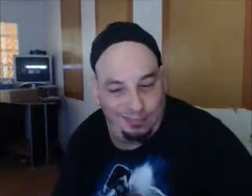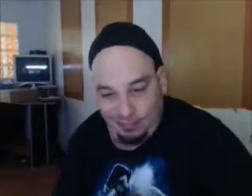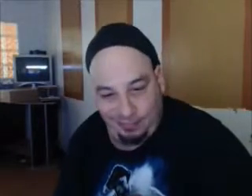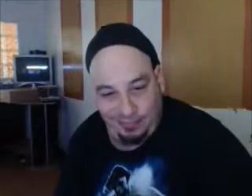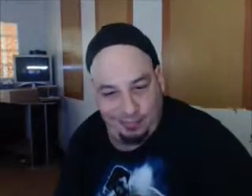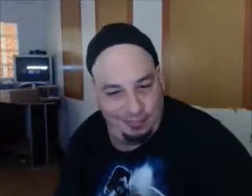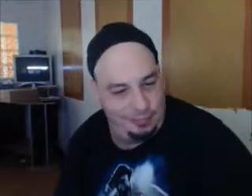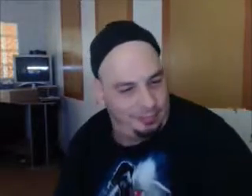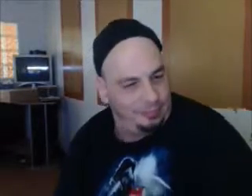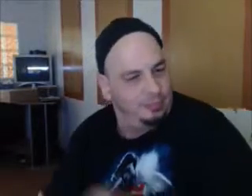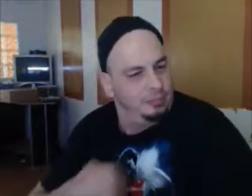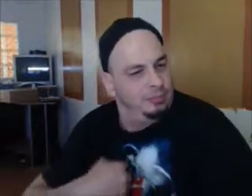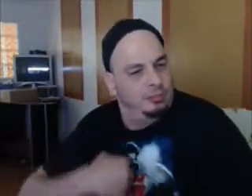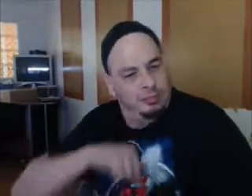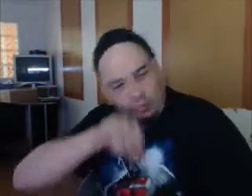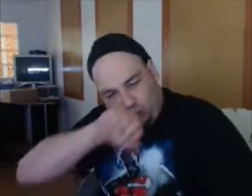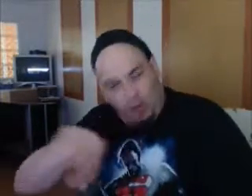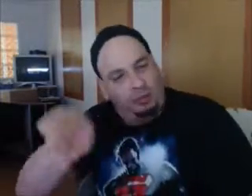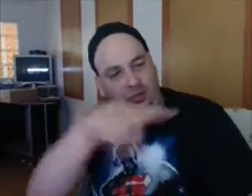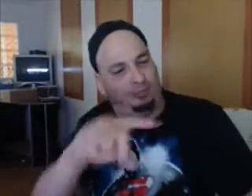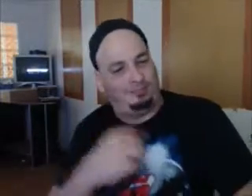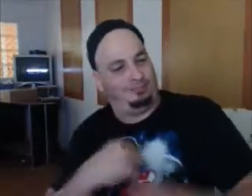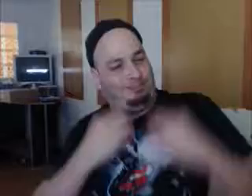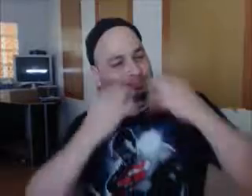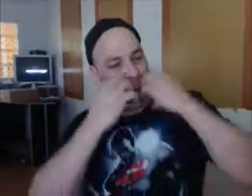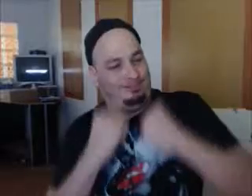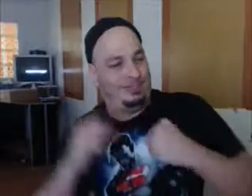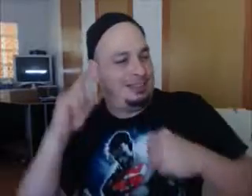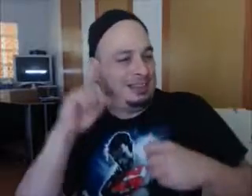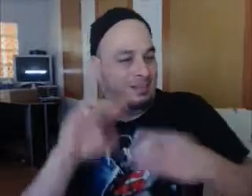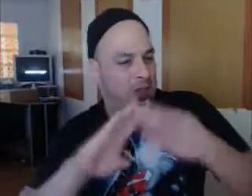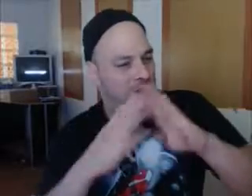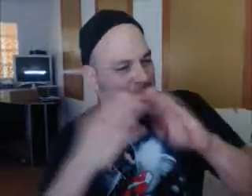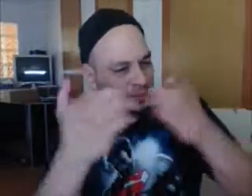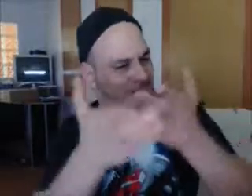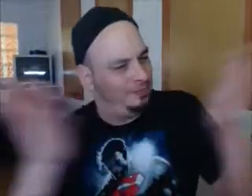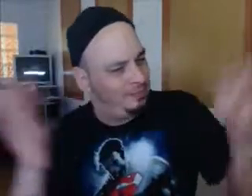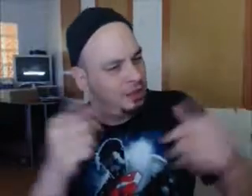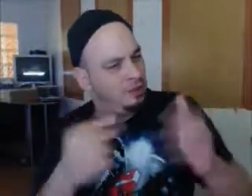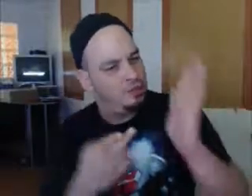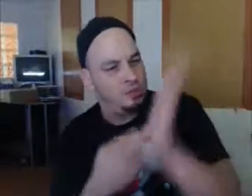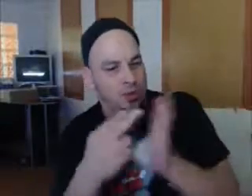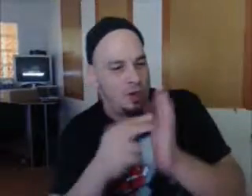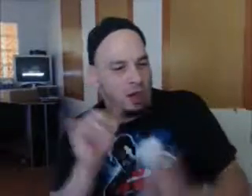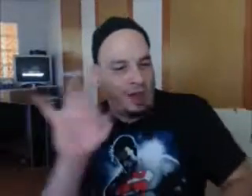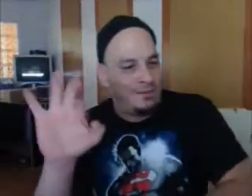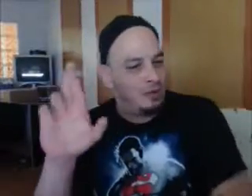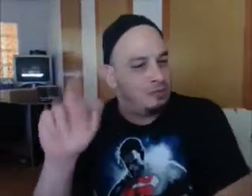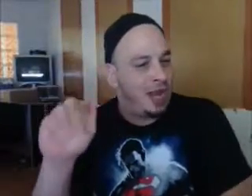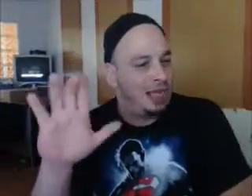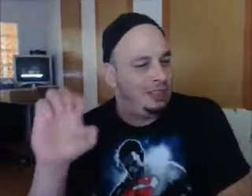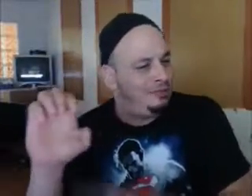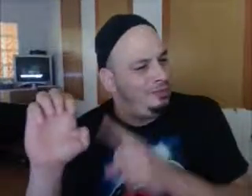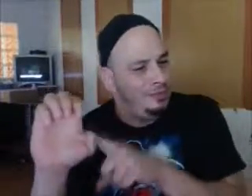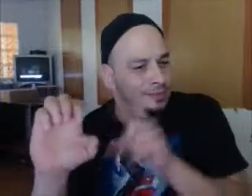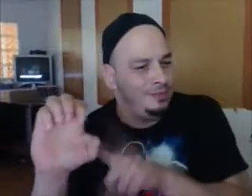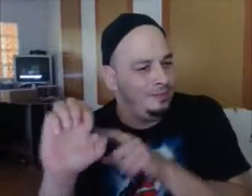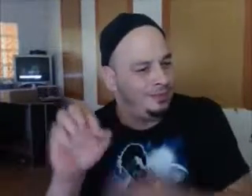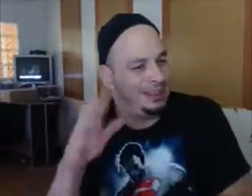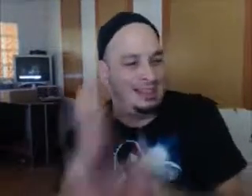auto sector. Even though it's back, it's not where it once was. The big deal about this bankruptcy is going to be for city workers because